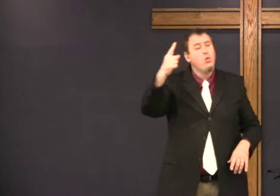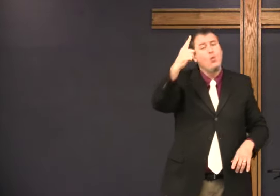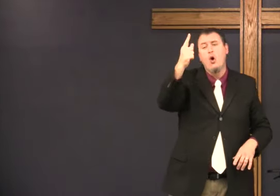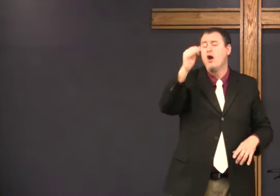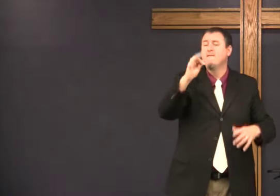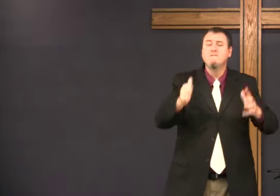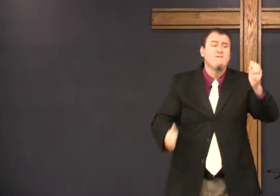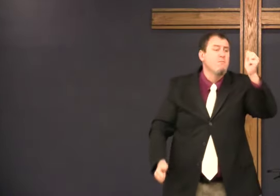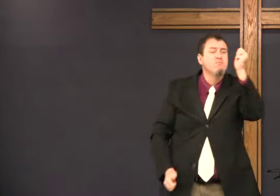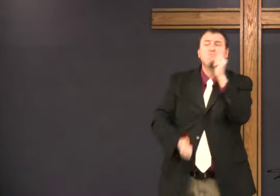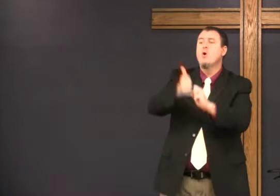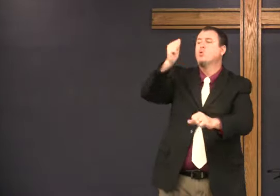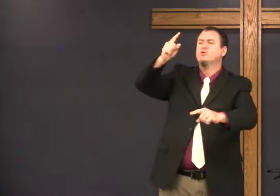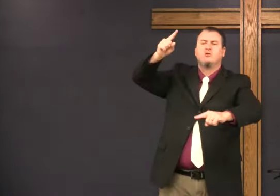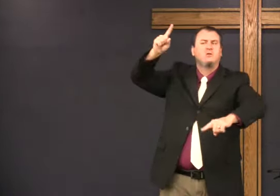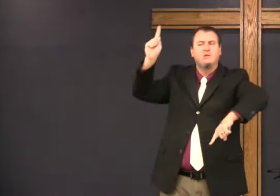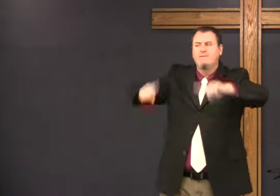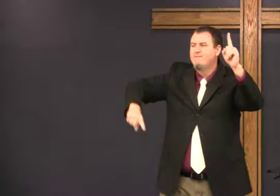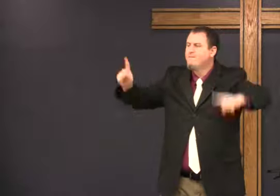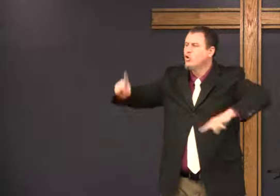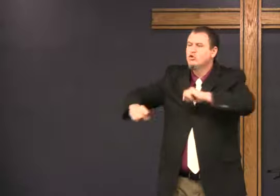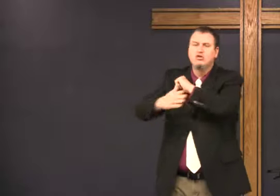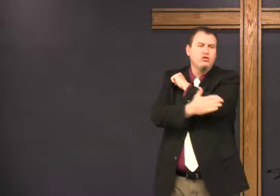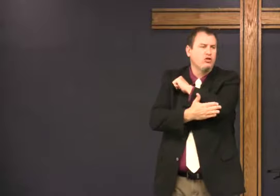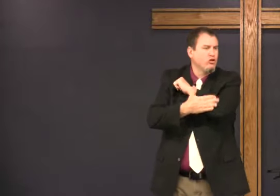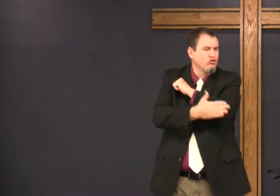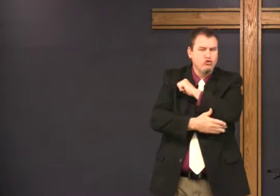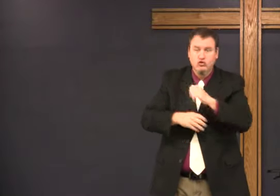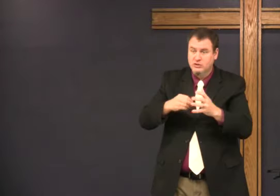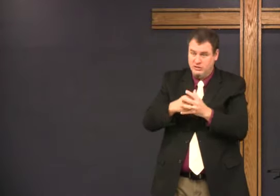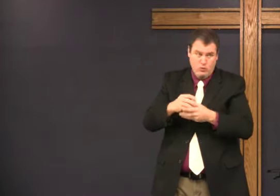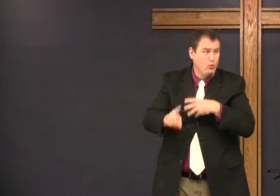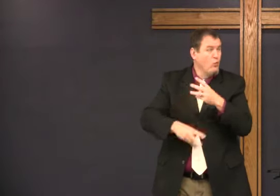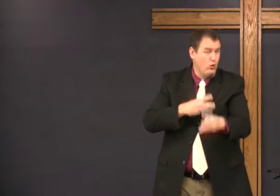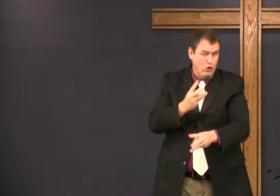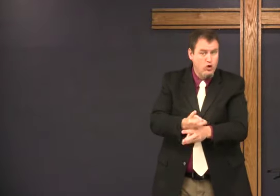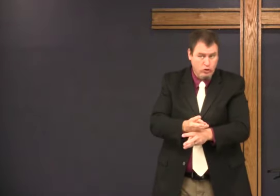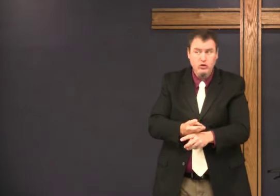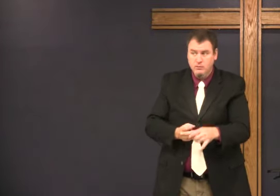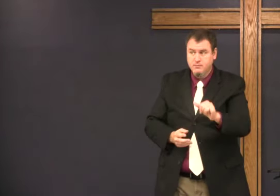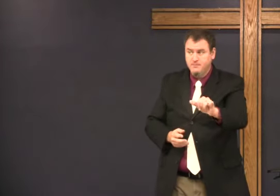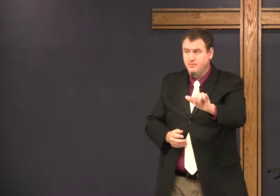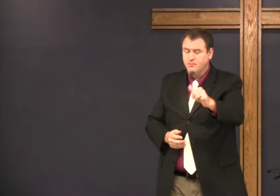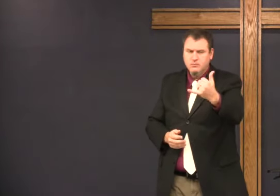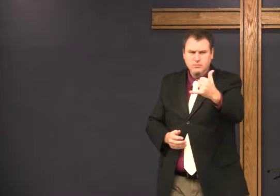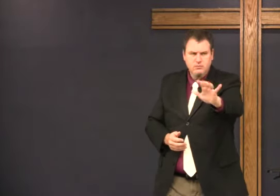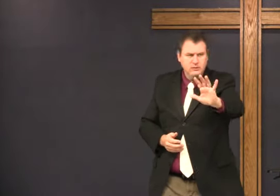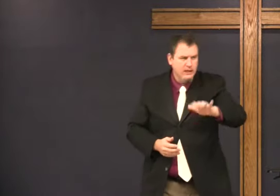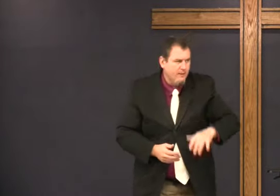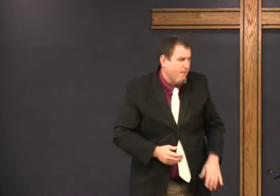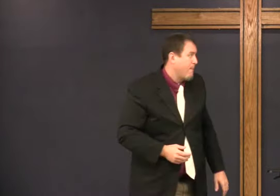And the USA is one of the most diverse countries in the world now.